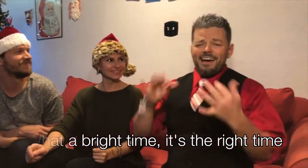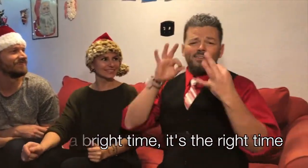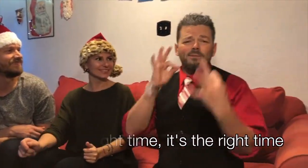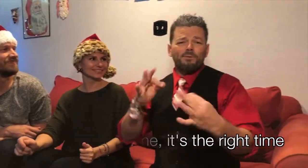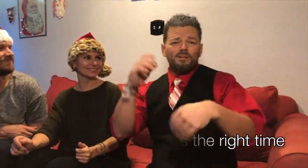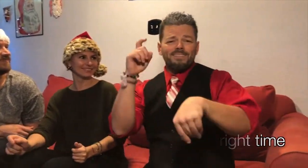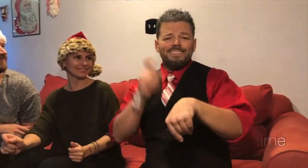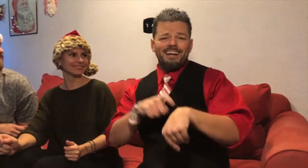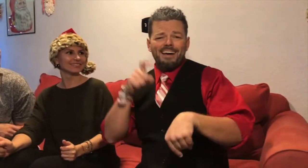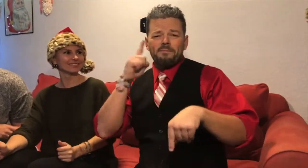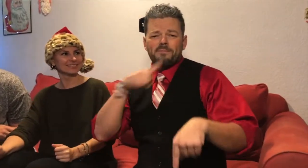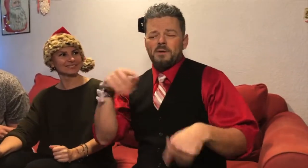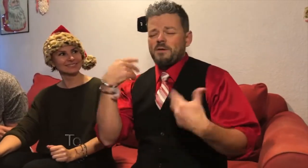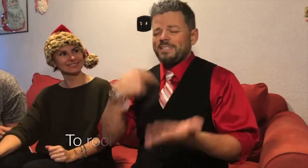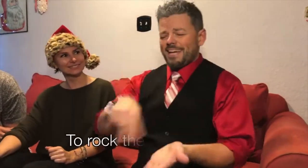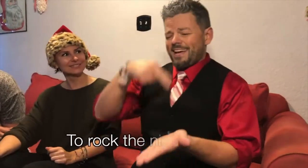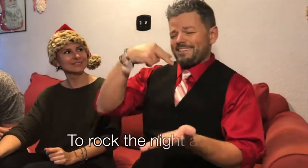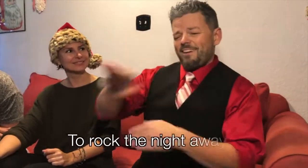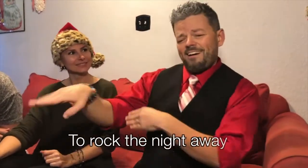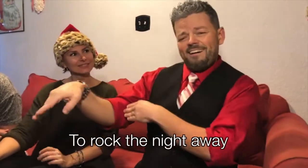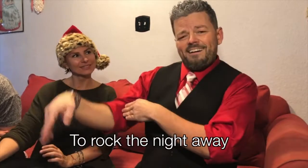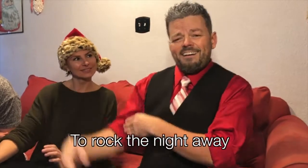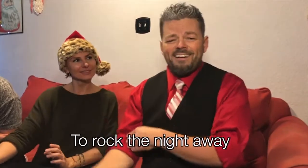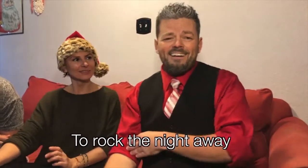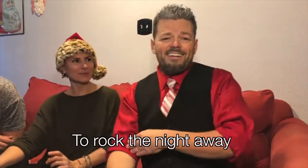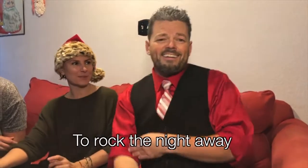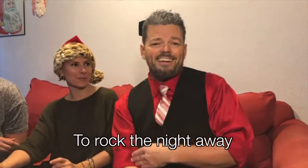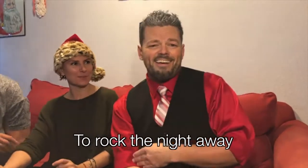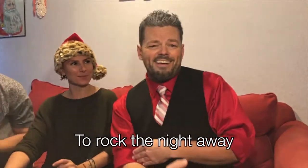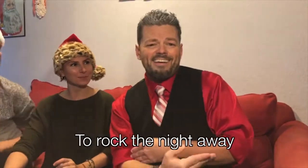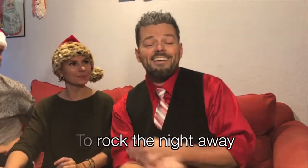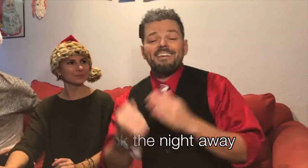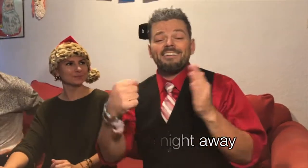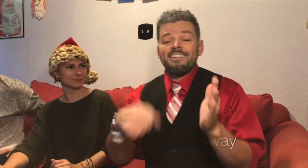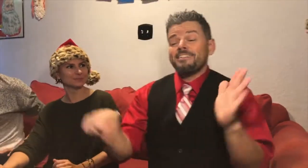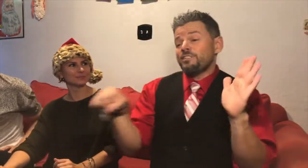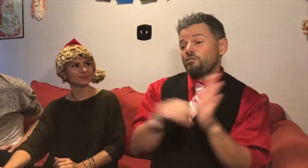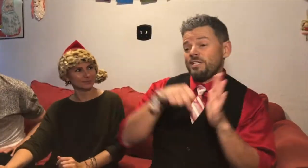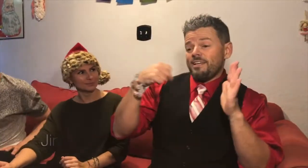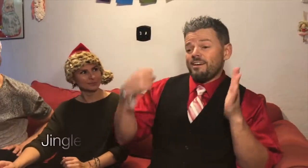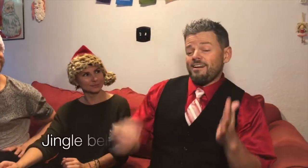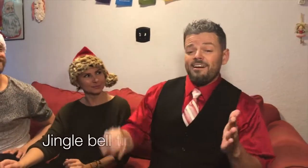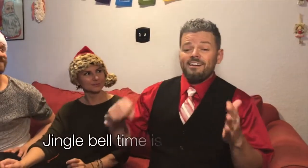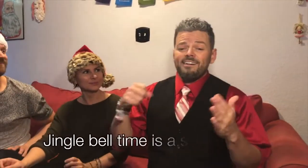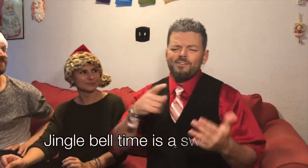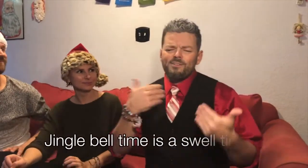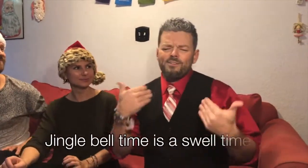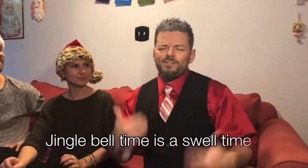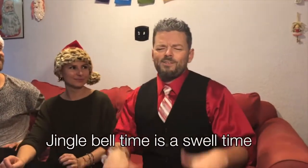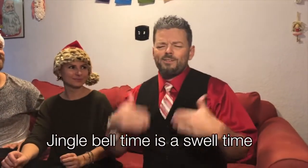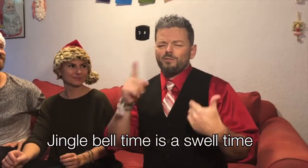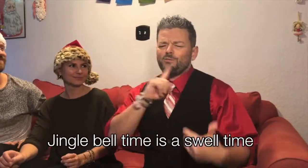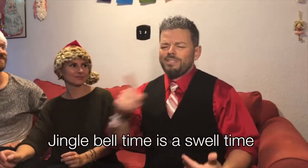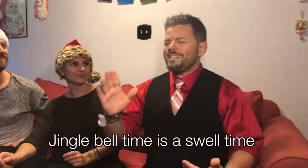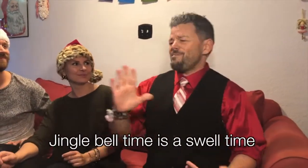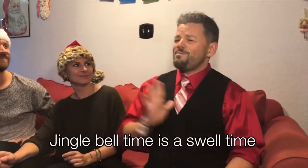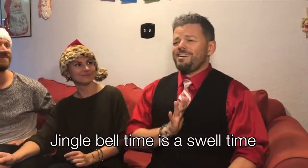time To rock the night away Jingle Bell time is a